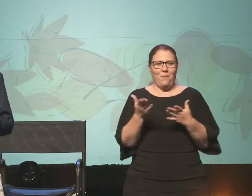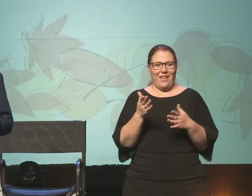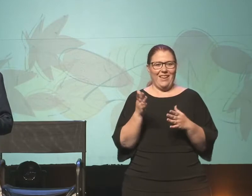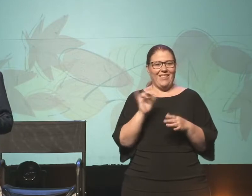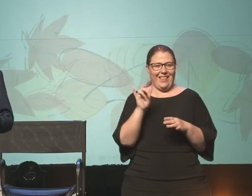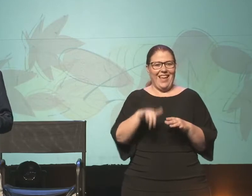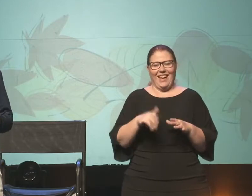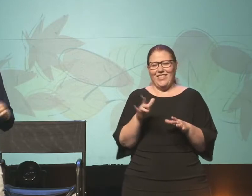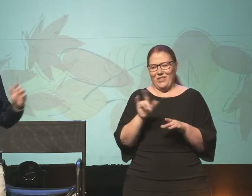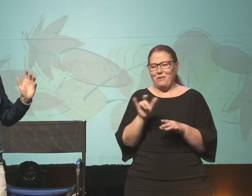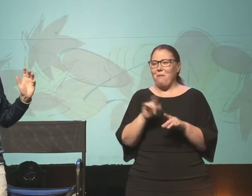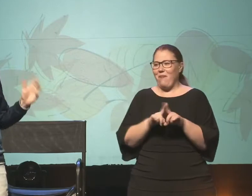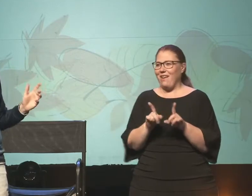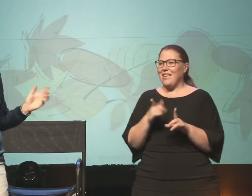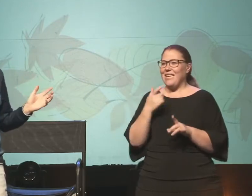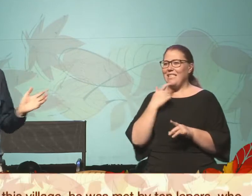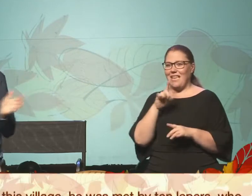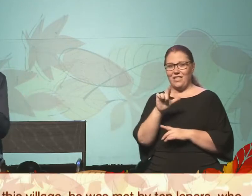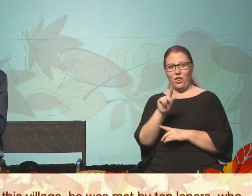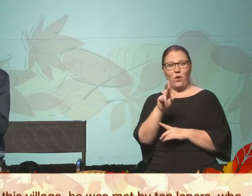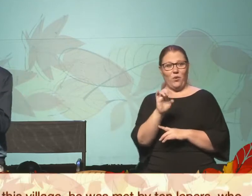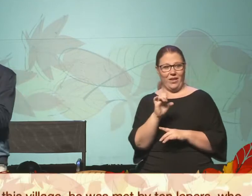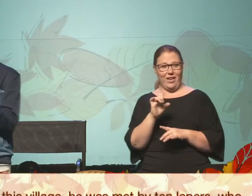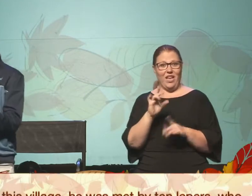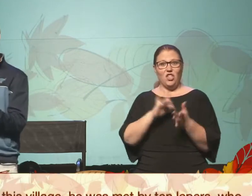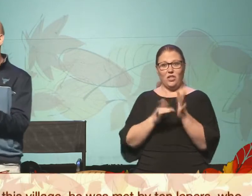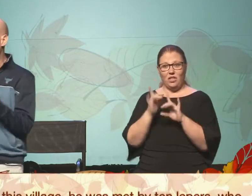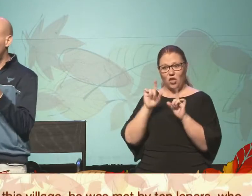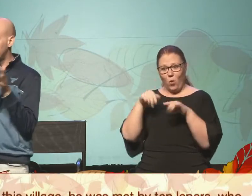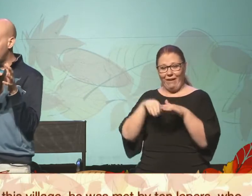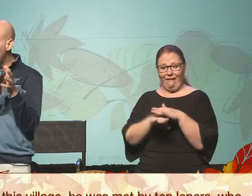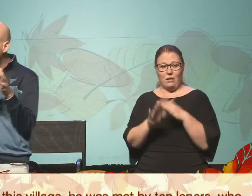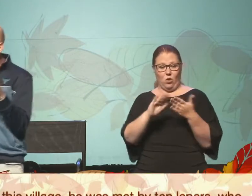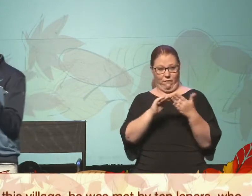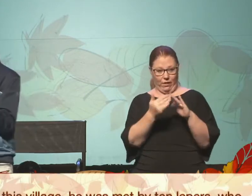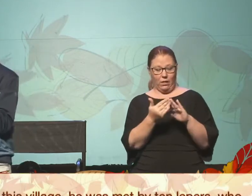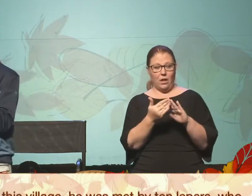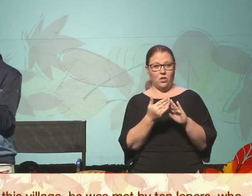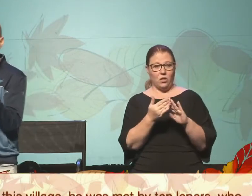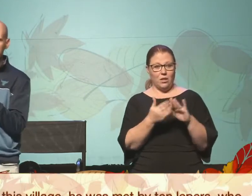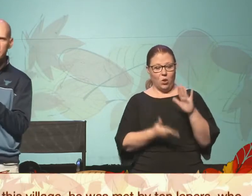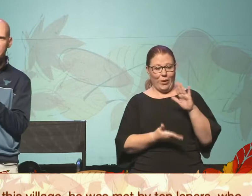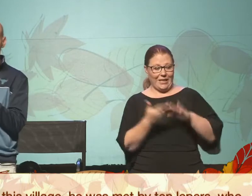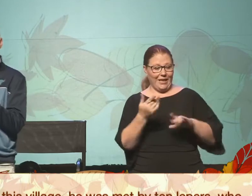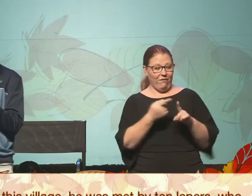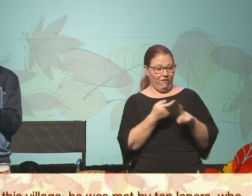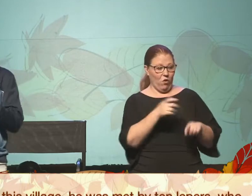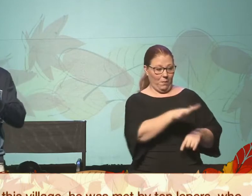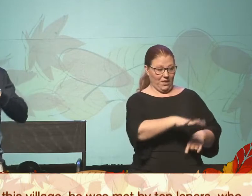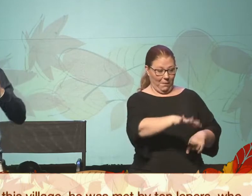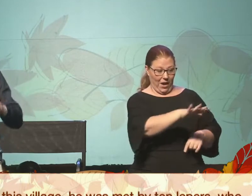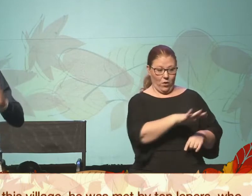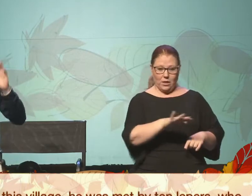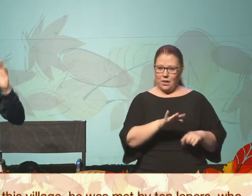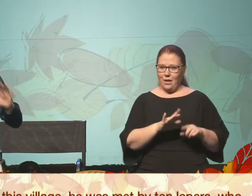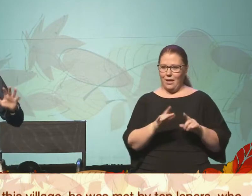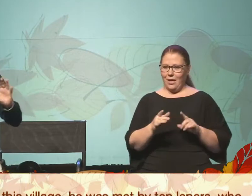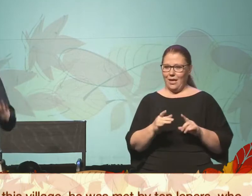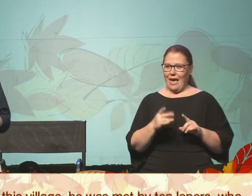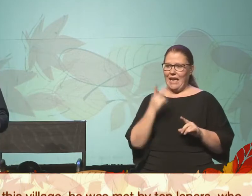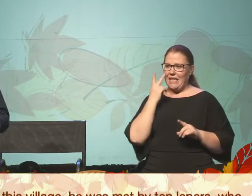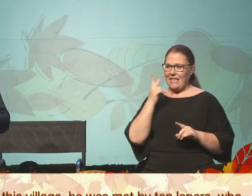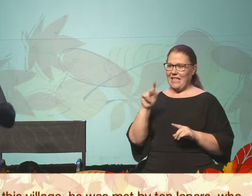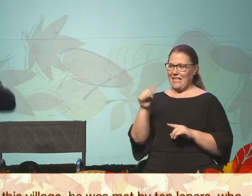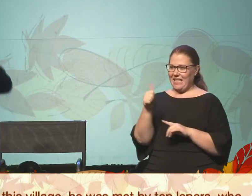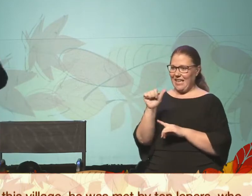way, right? Anyway, so it says in Luke, as he was coming into this village, right? So he's coming out of Samaritan. There's these villas. He's met by 10